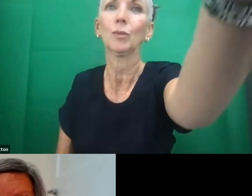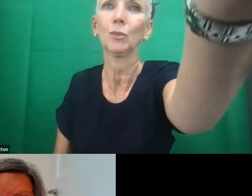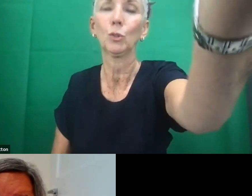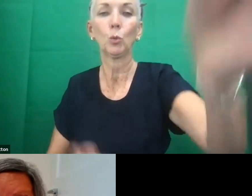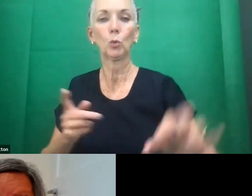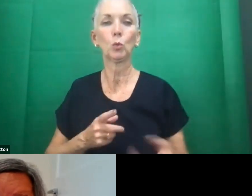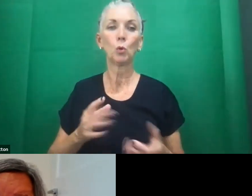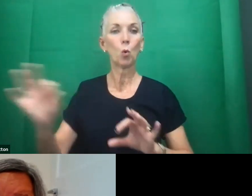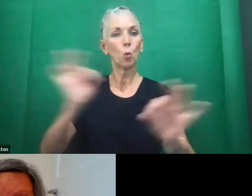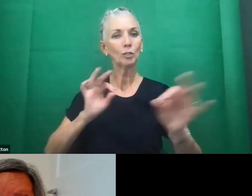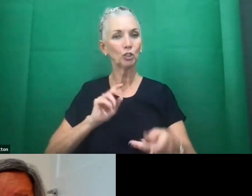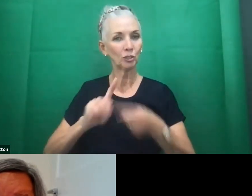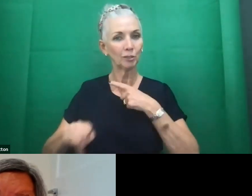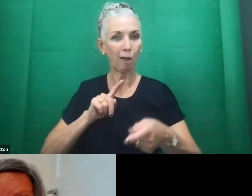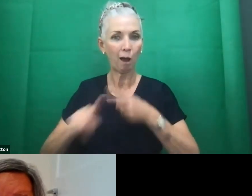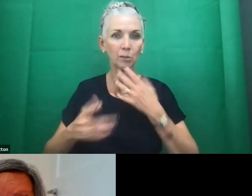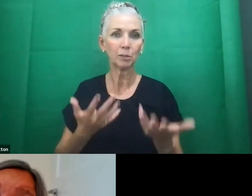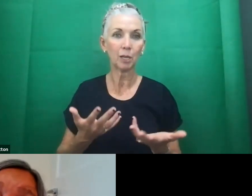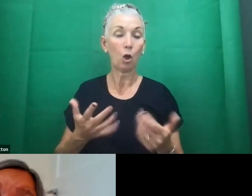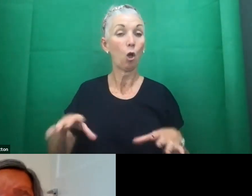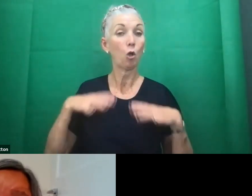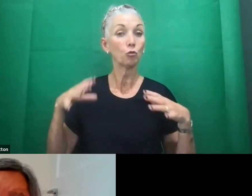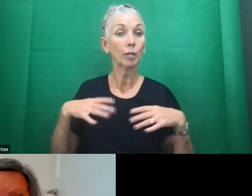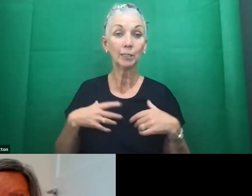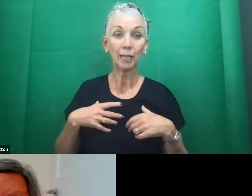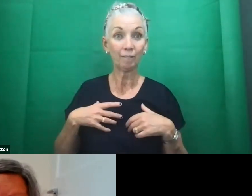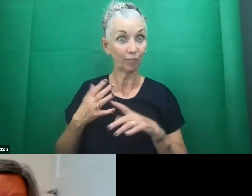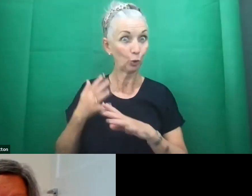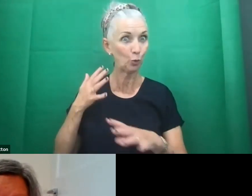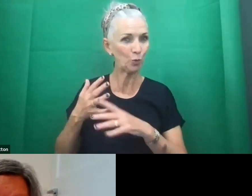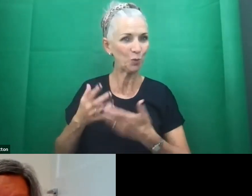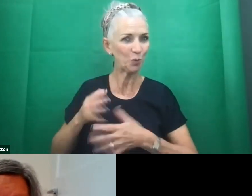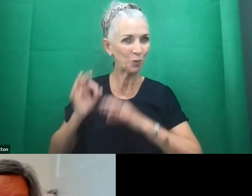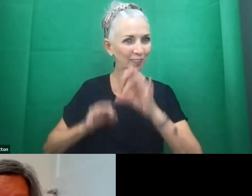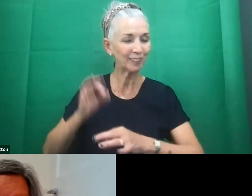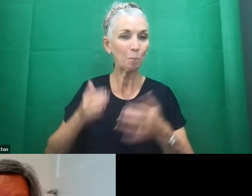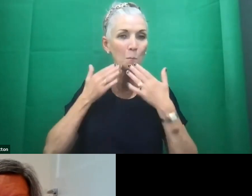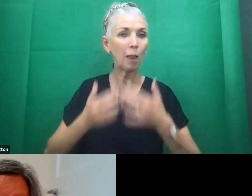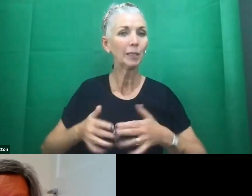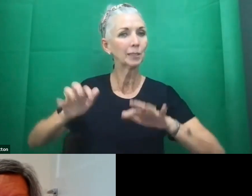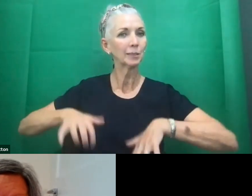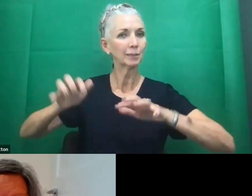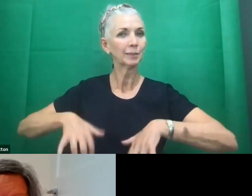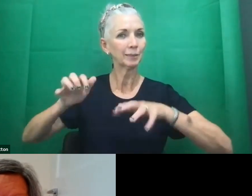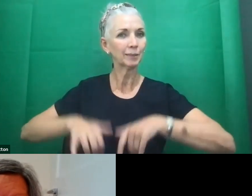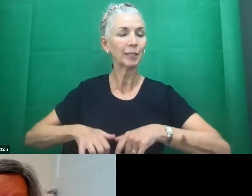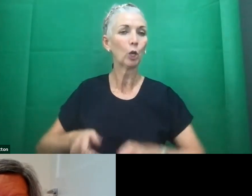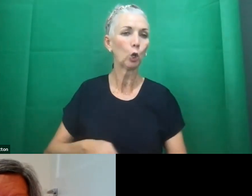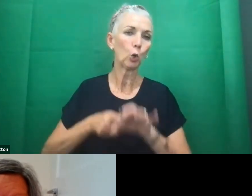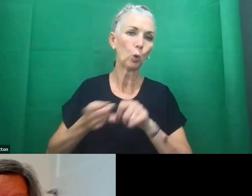our speakers. So we've already got a couple in the queue, but please do type your questions in the Q&A box. I'll get through as many